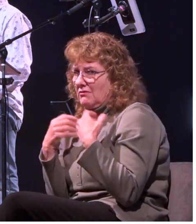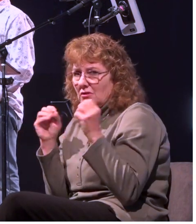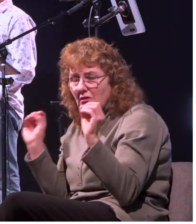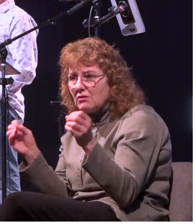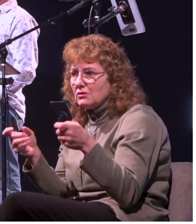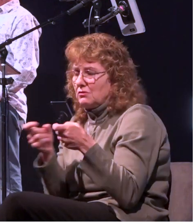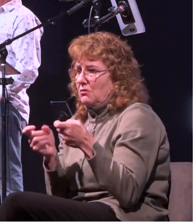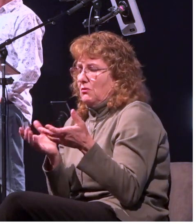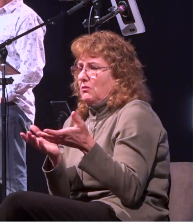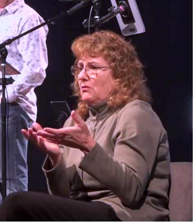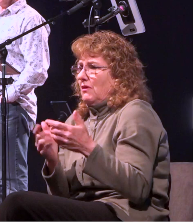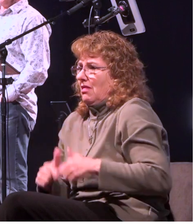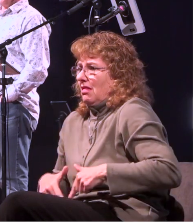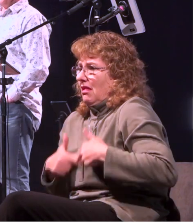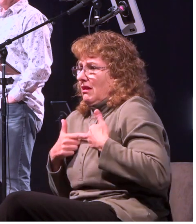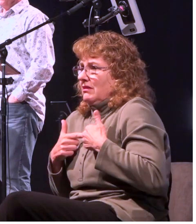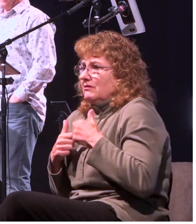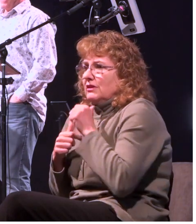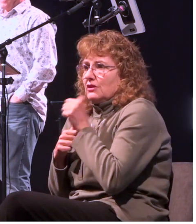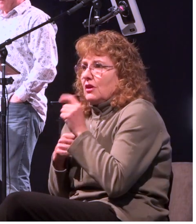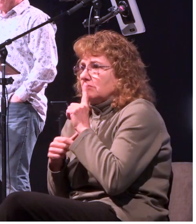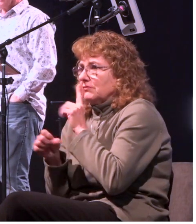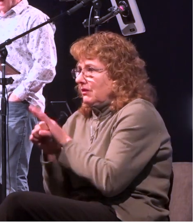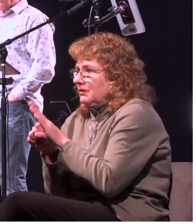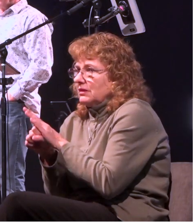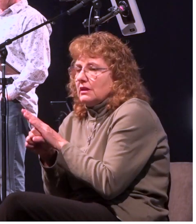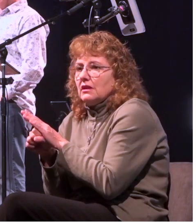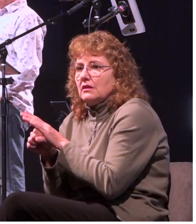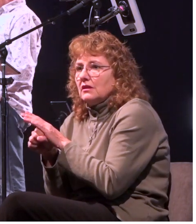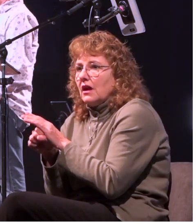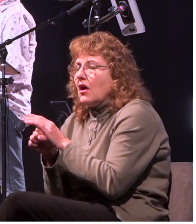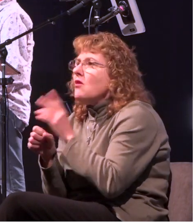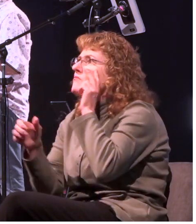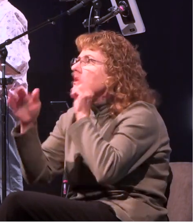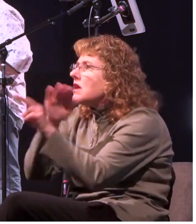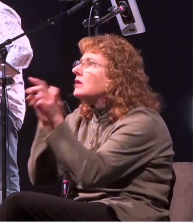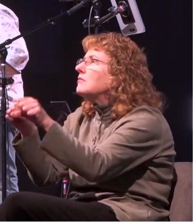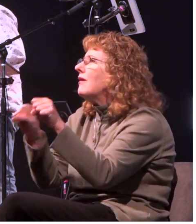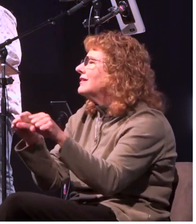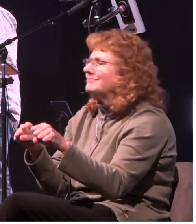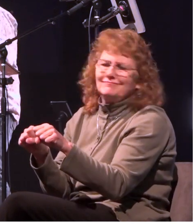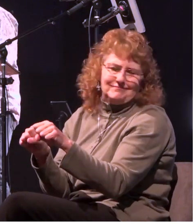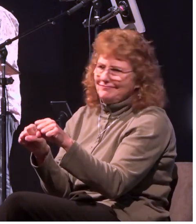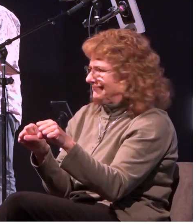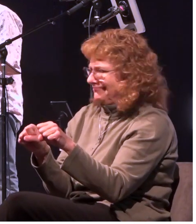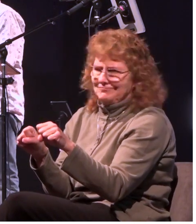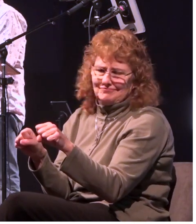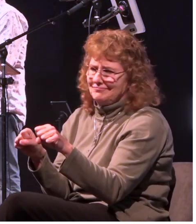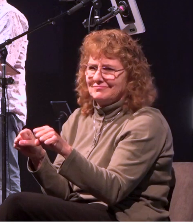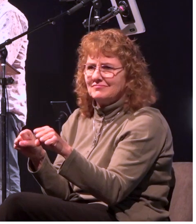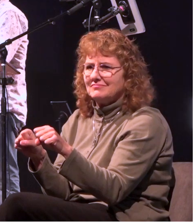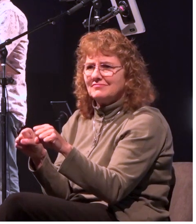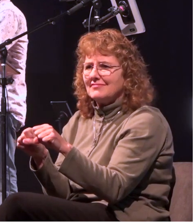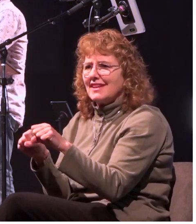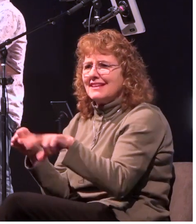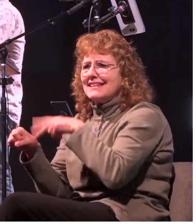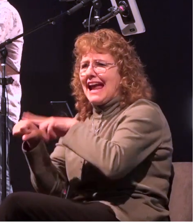is uncertain and in fact life is uncertain according to the national institute of health humans